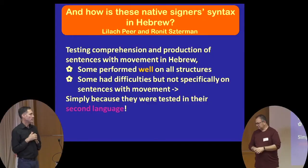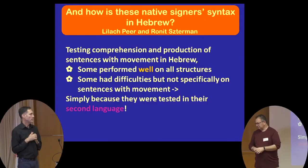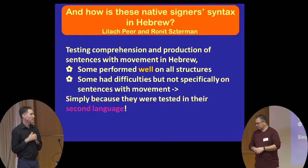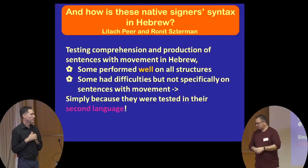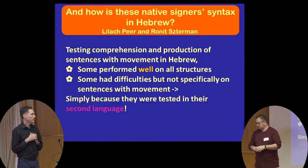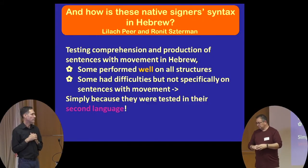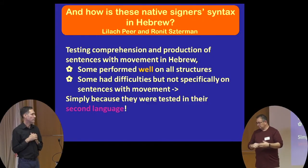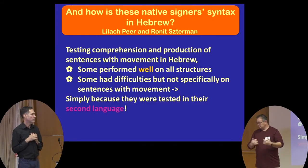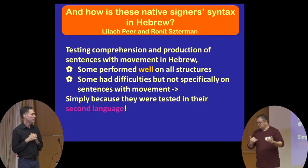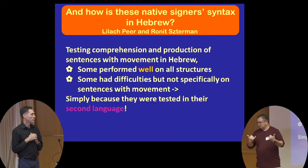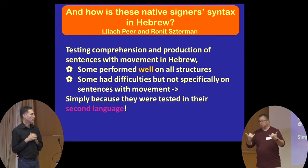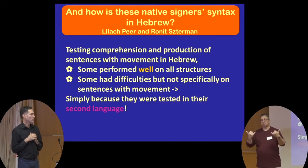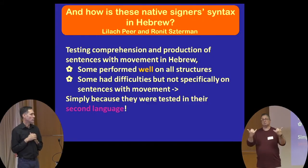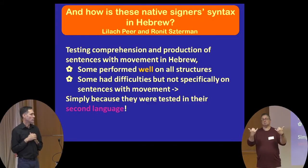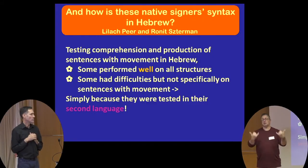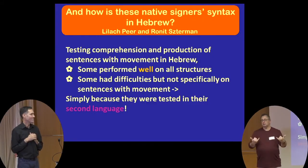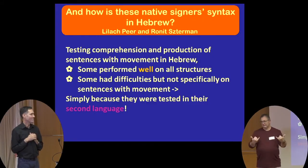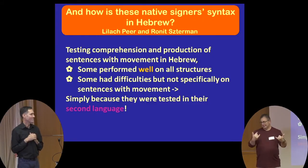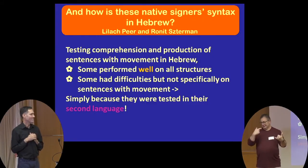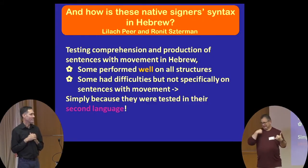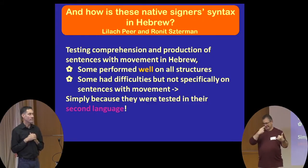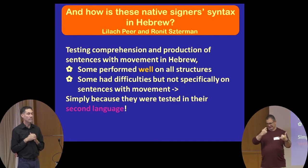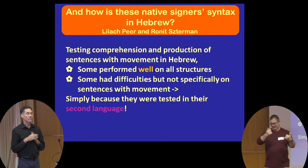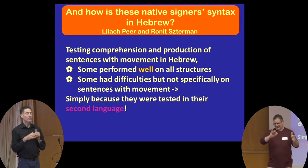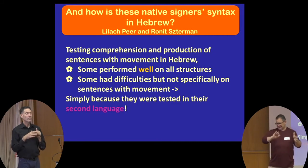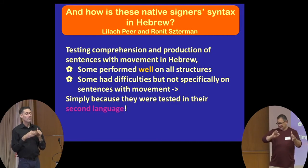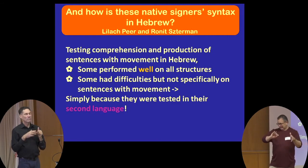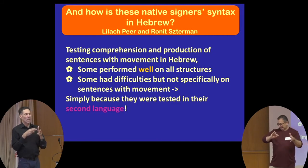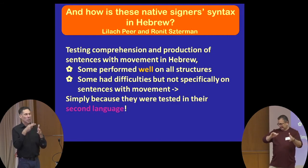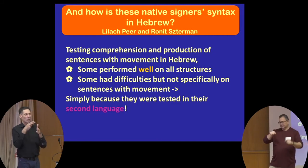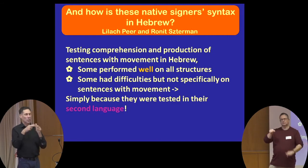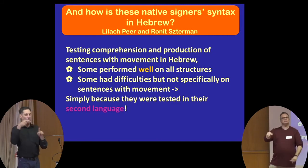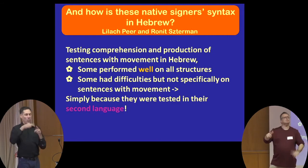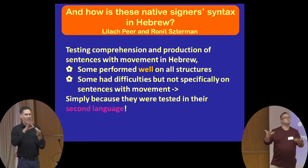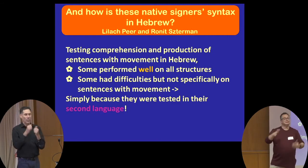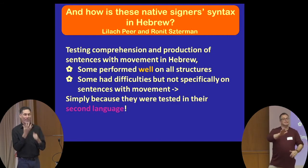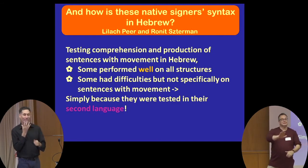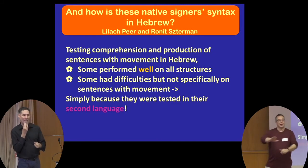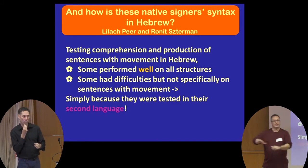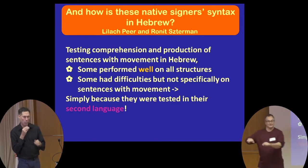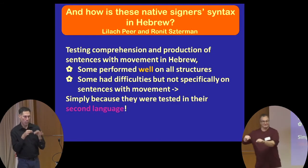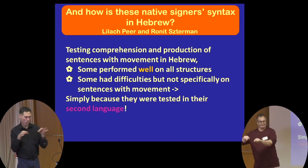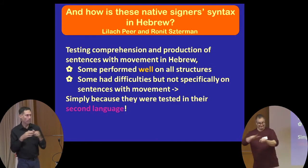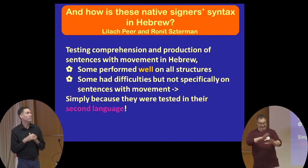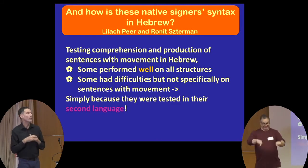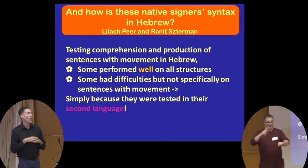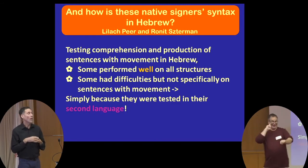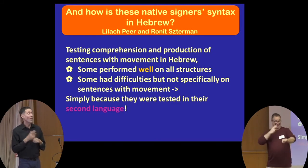Now, a short point about Hebrew. As we said before, these people are